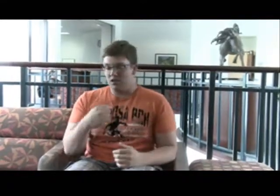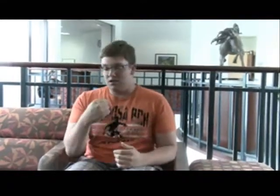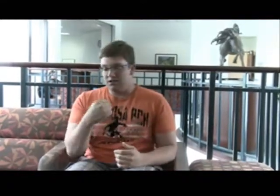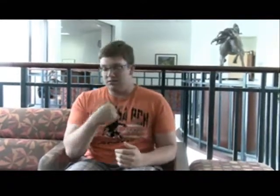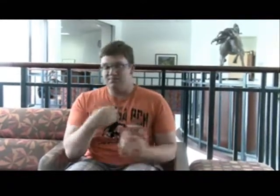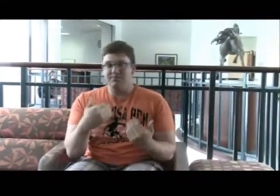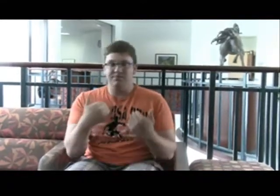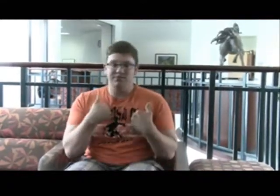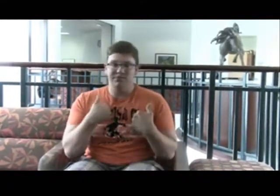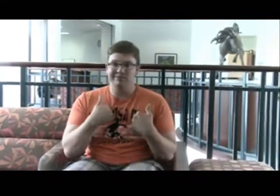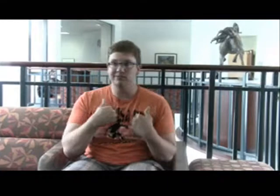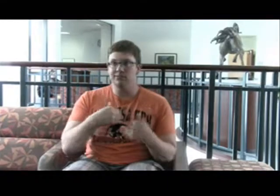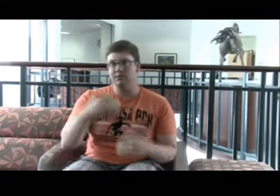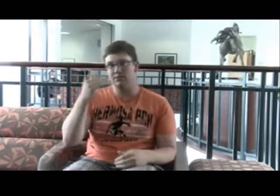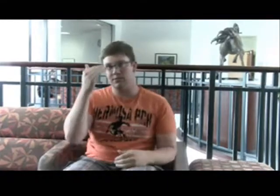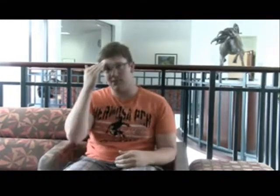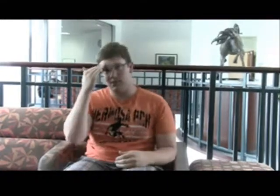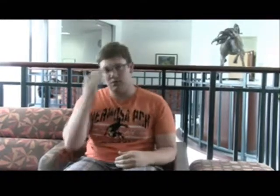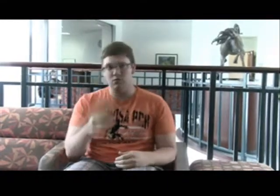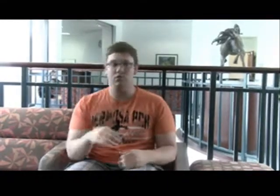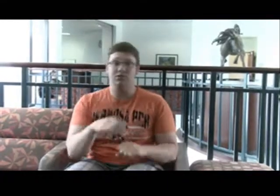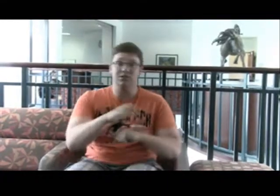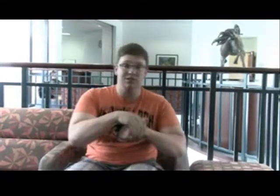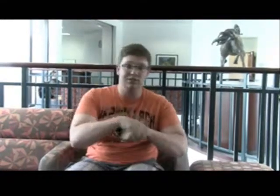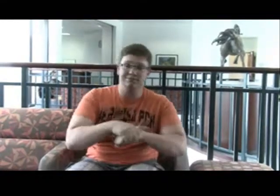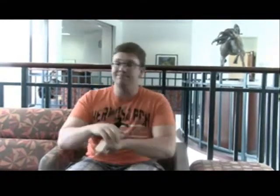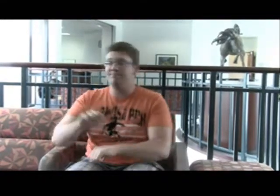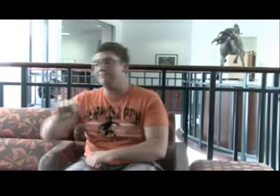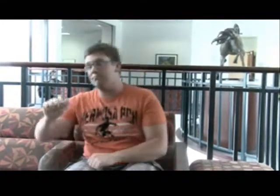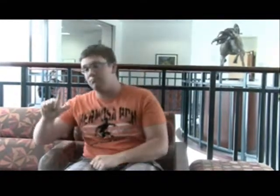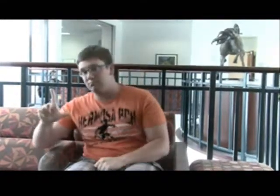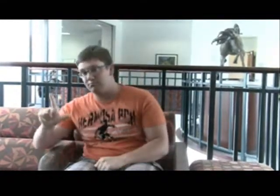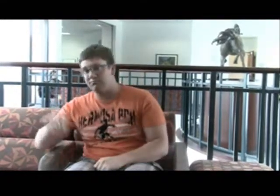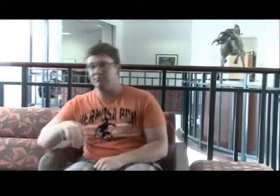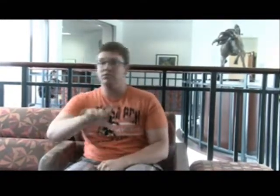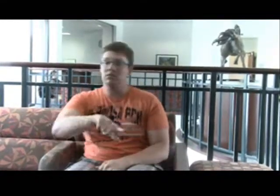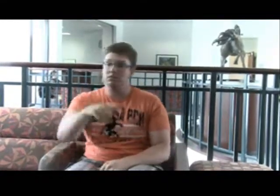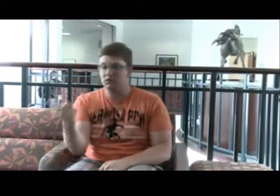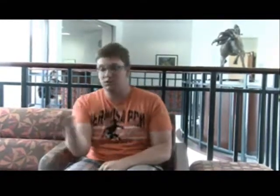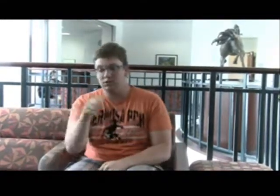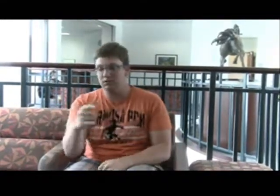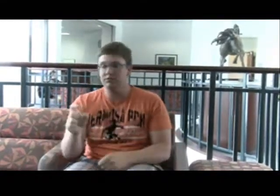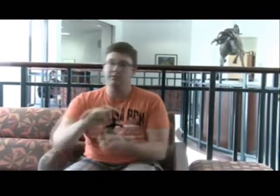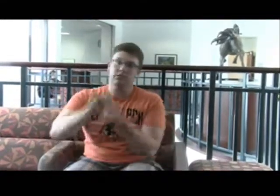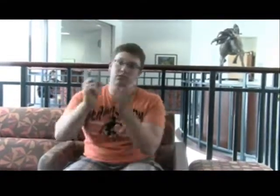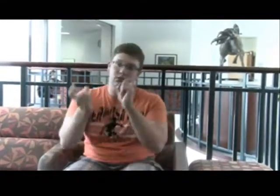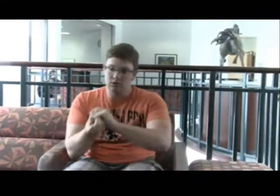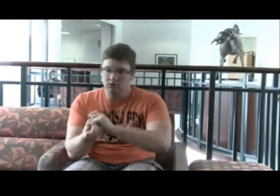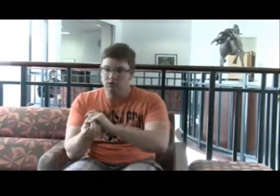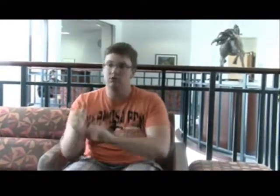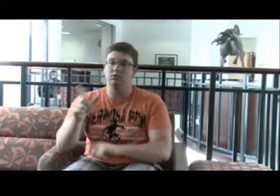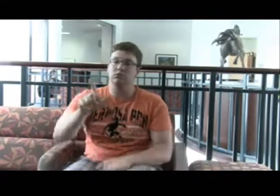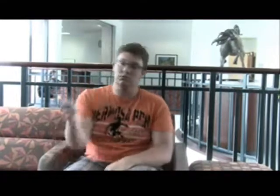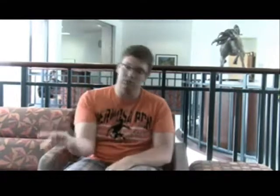On top of keeping up with the schoolwork, I have to take extra steps like going from English to sign language and then back to English. It's difficult.